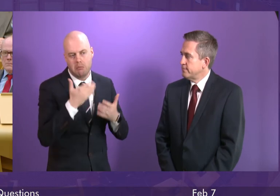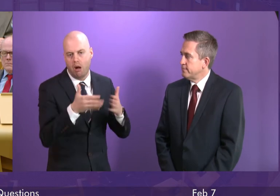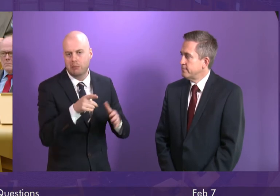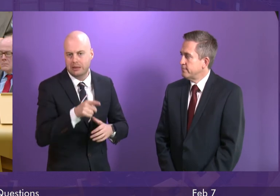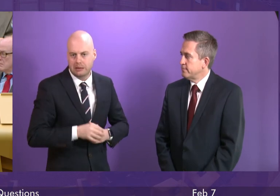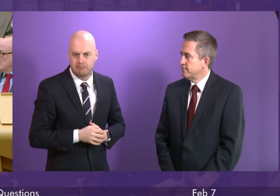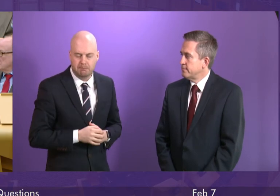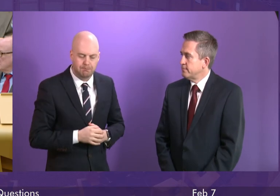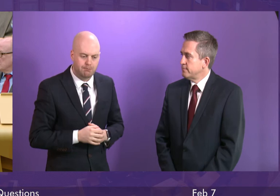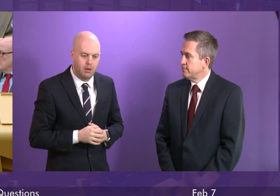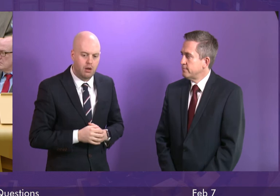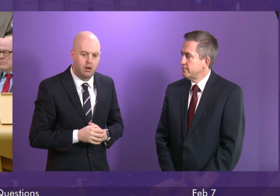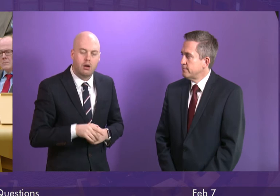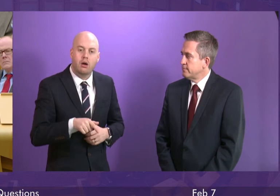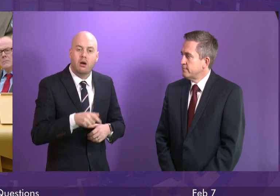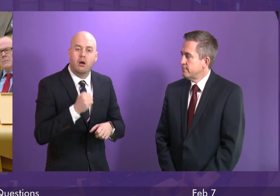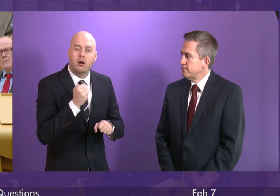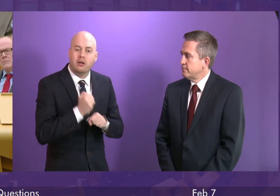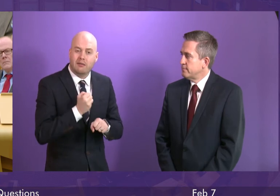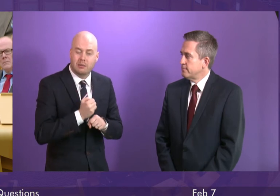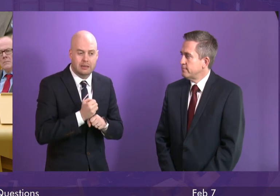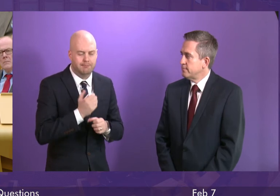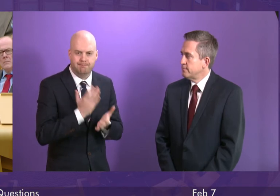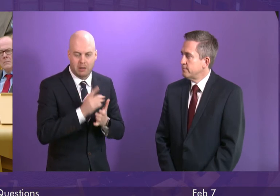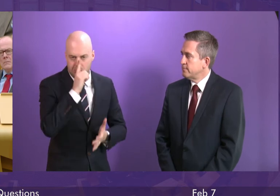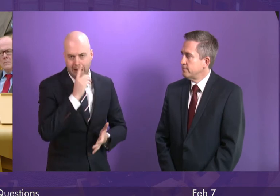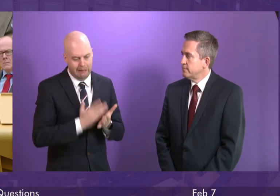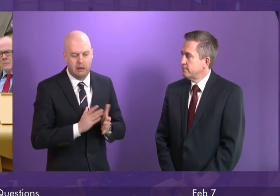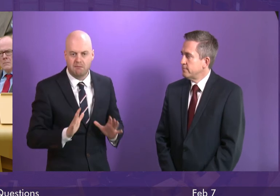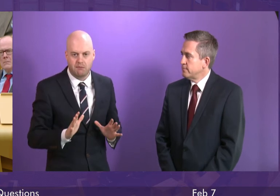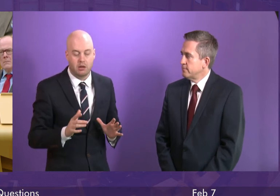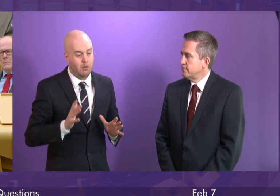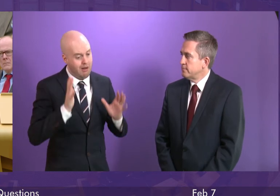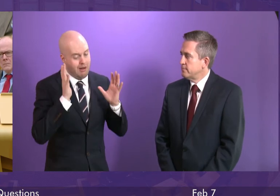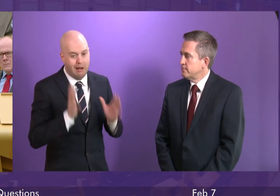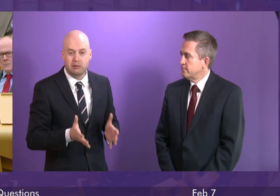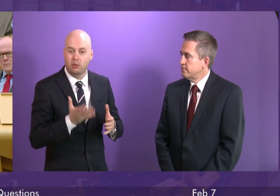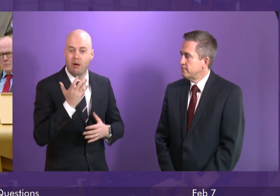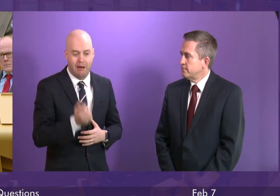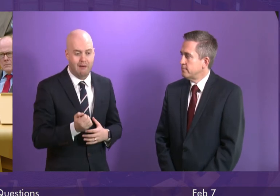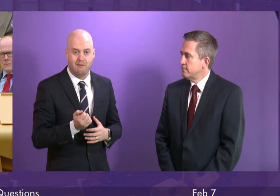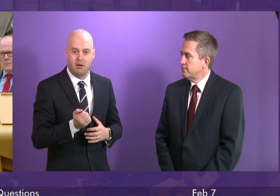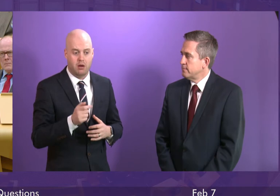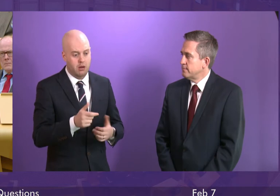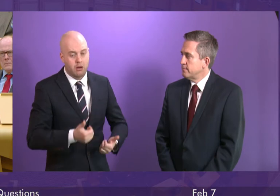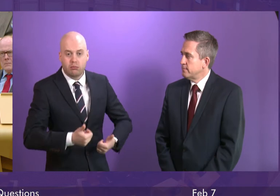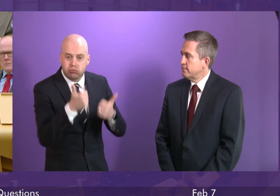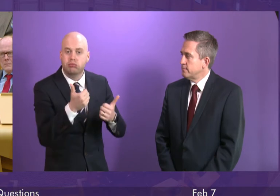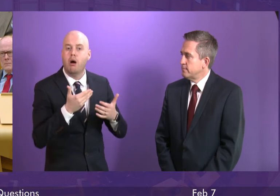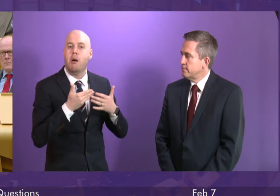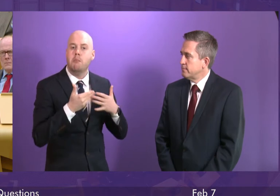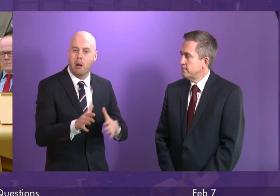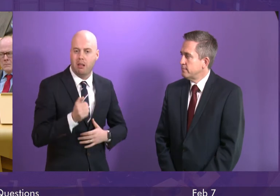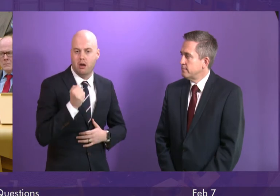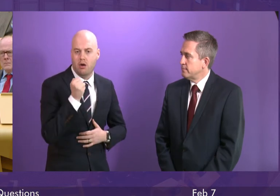But the Government believes, fundamentally, we have got to have an efficient public rail network that